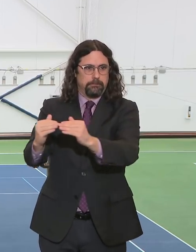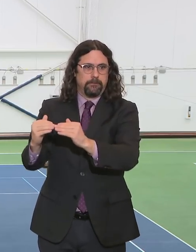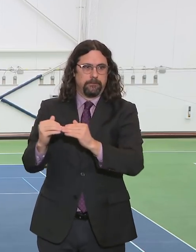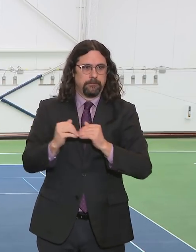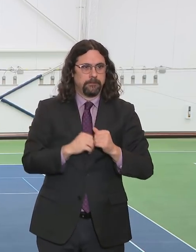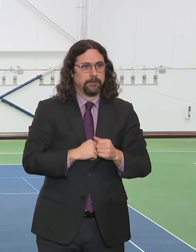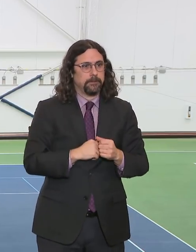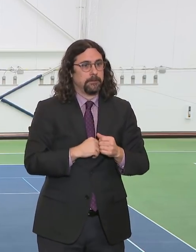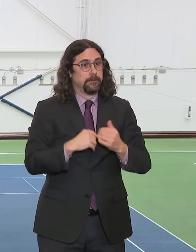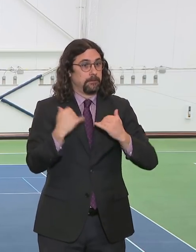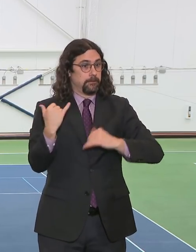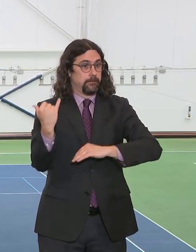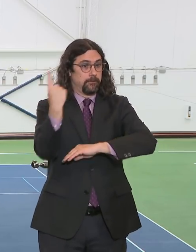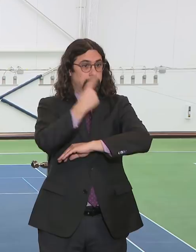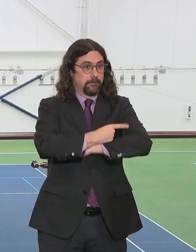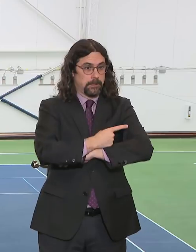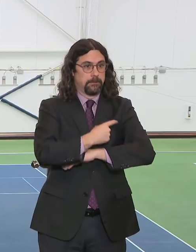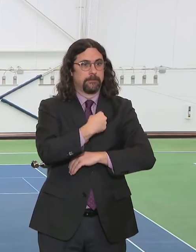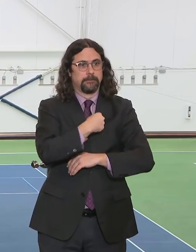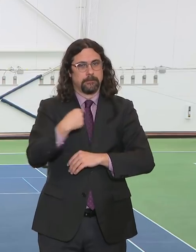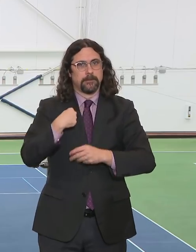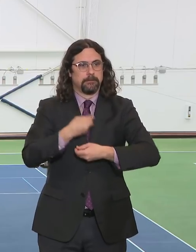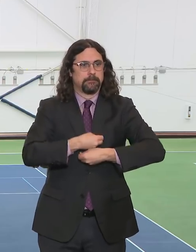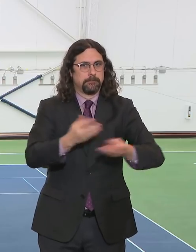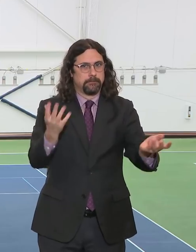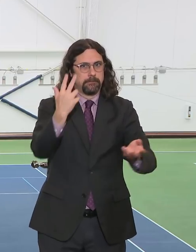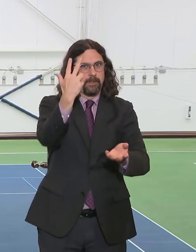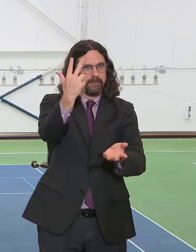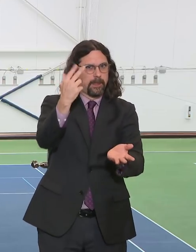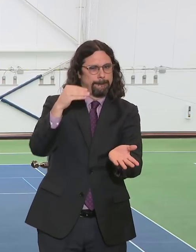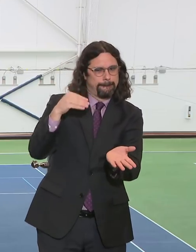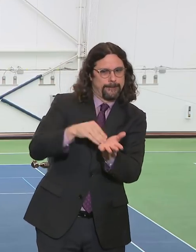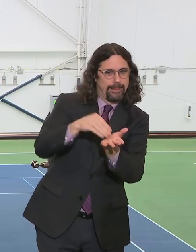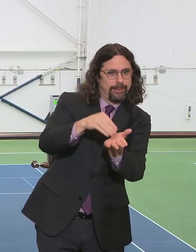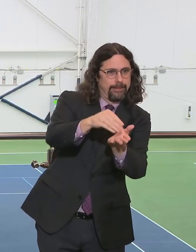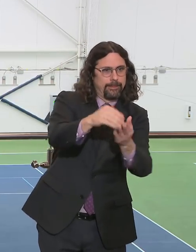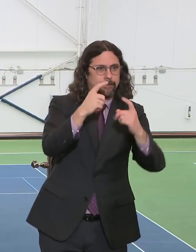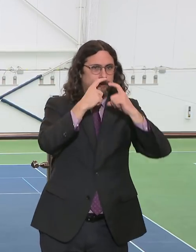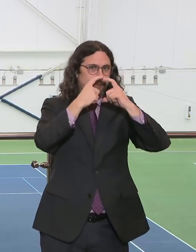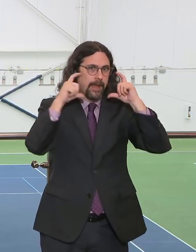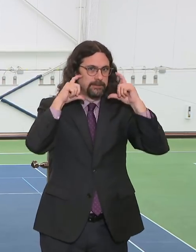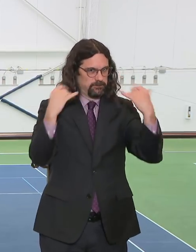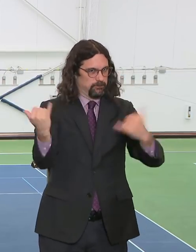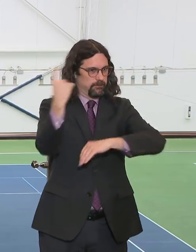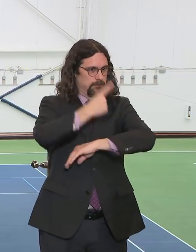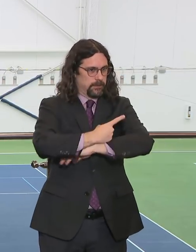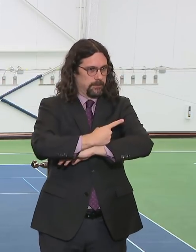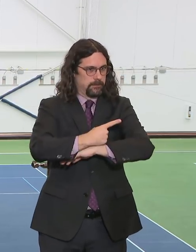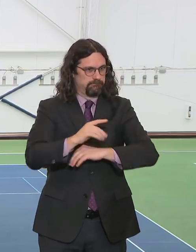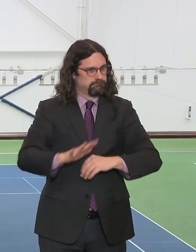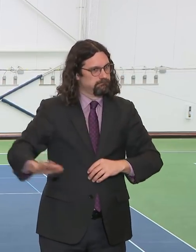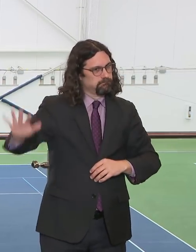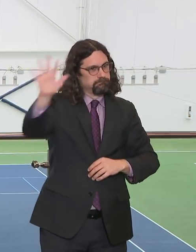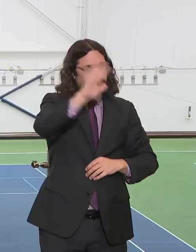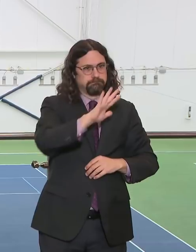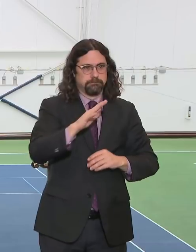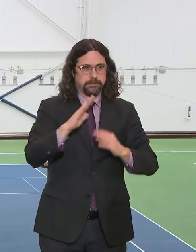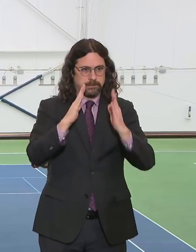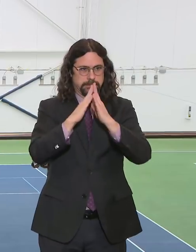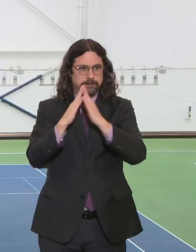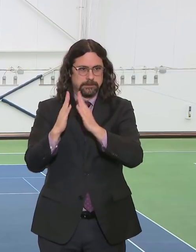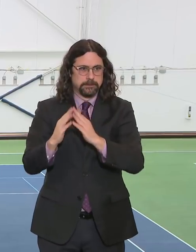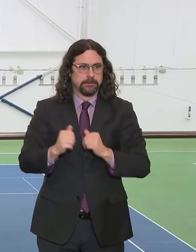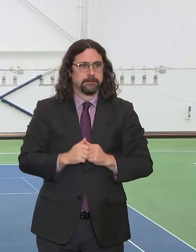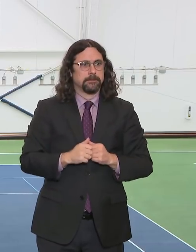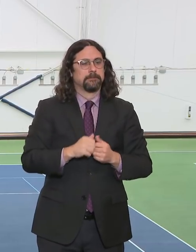three million surgical masks all over New York City to our hospitals. 800,000 N95